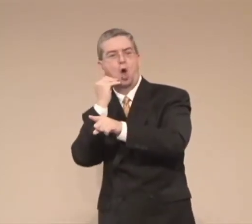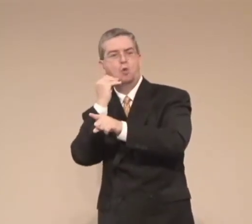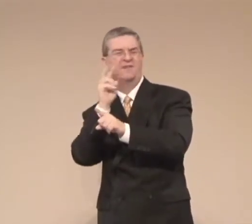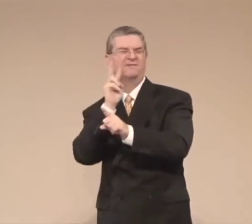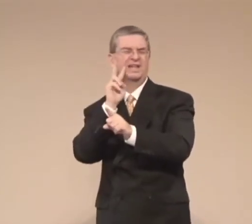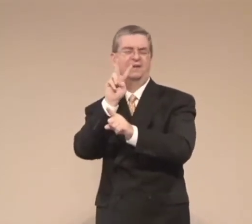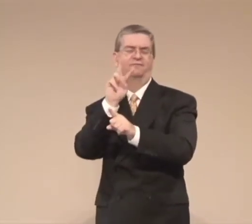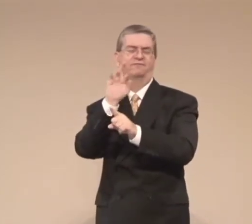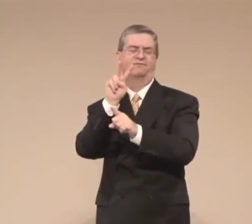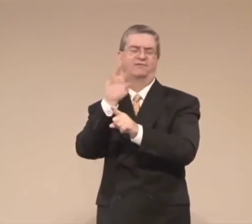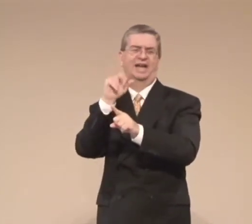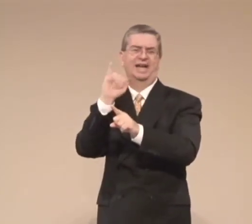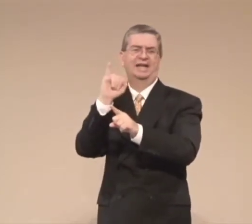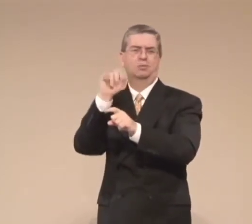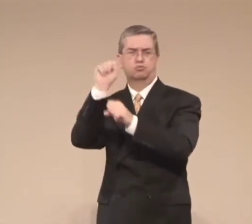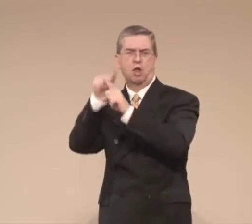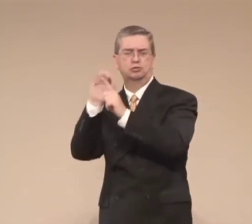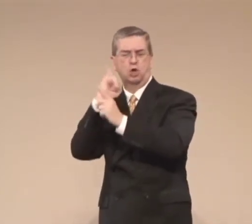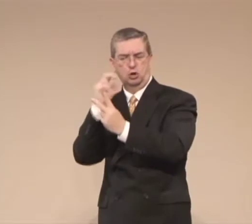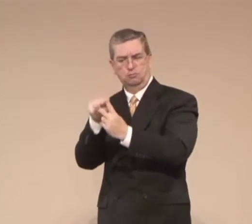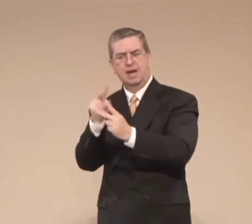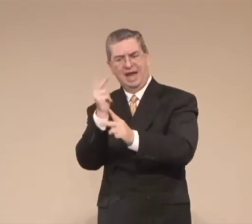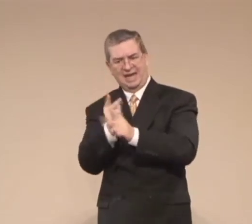honor and respect and care for our mothers.